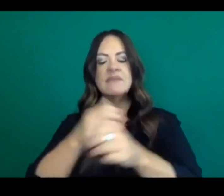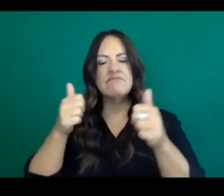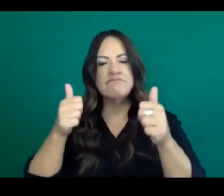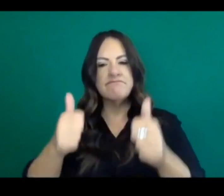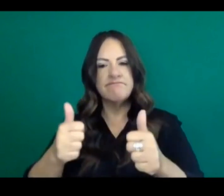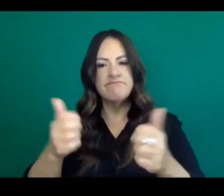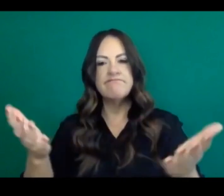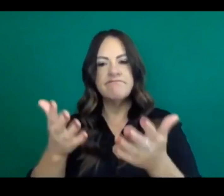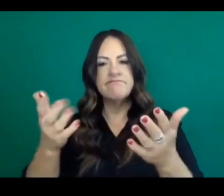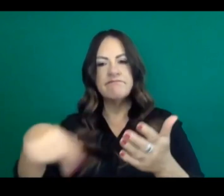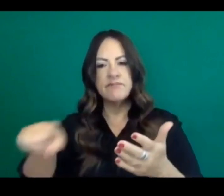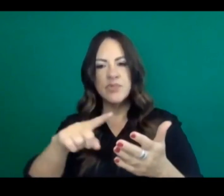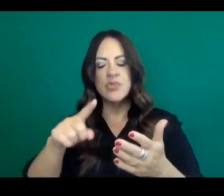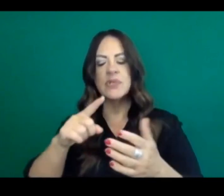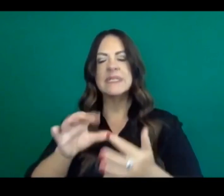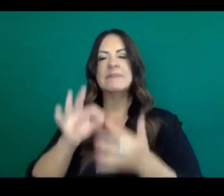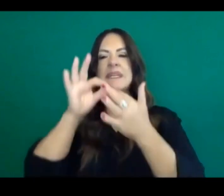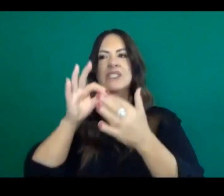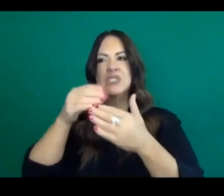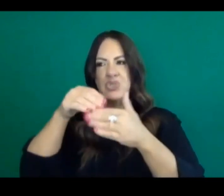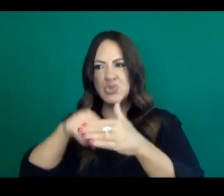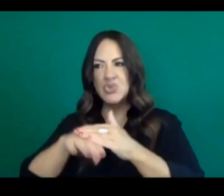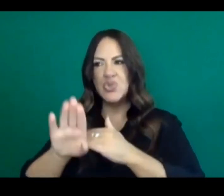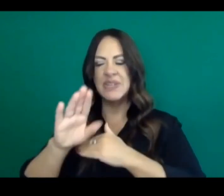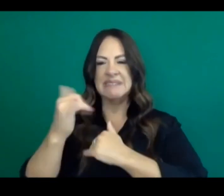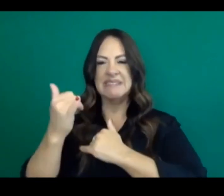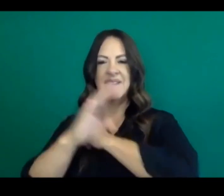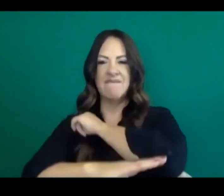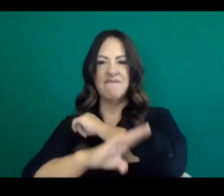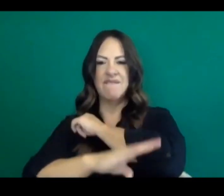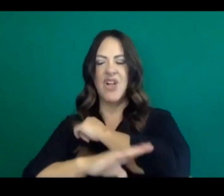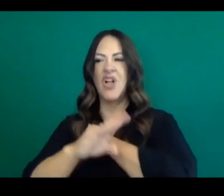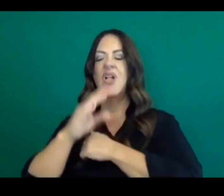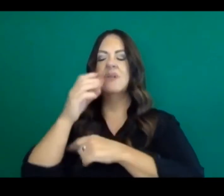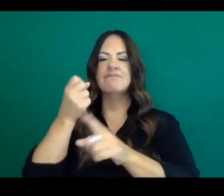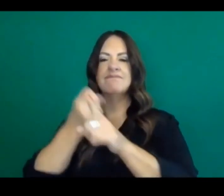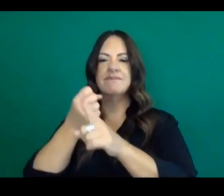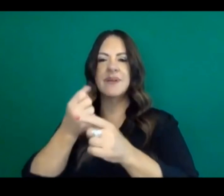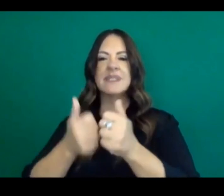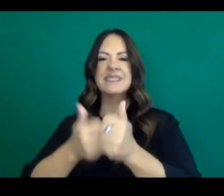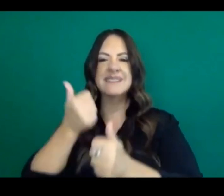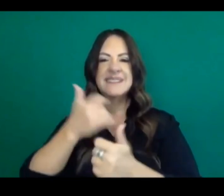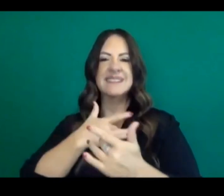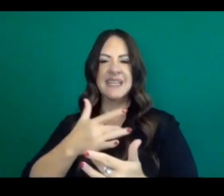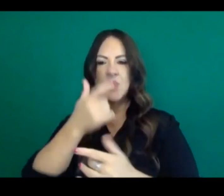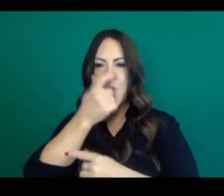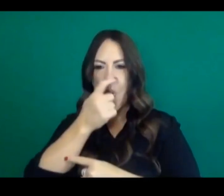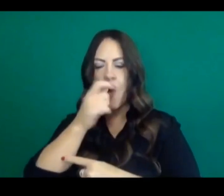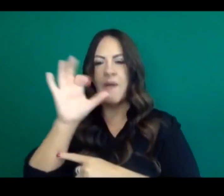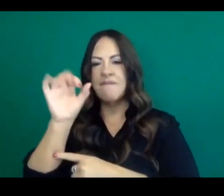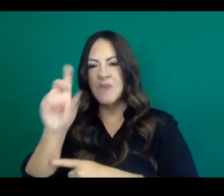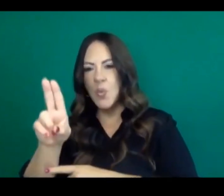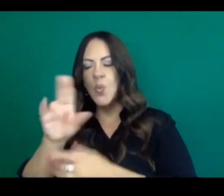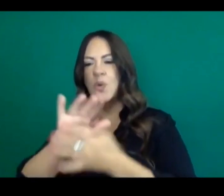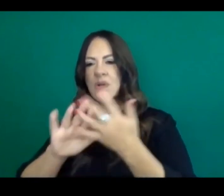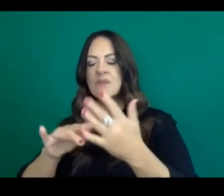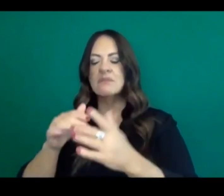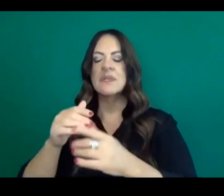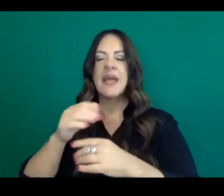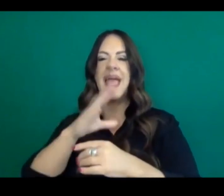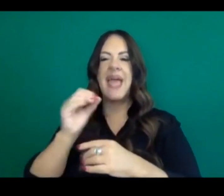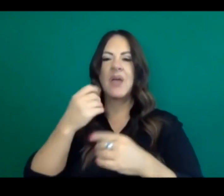don't through the fall and winter when we see flu, when we see some of the increase potential increased transmission because